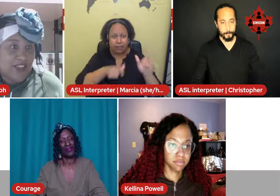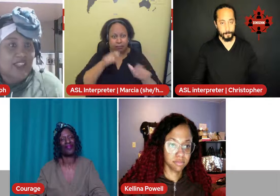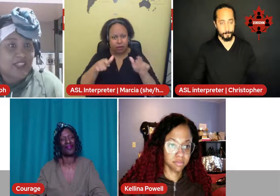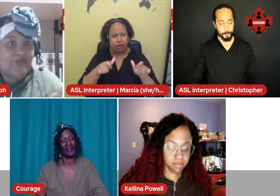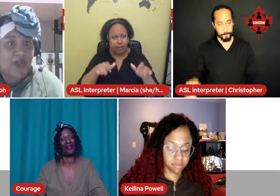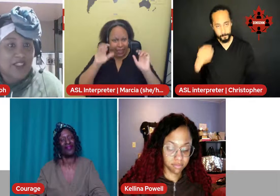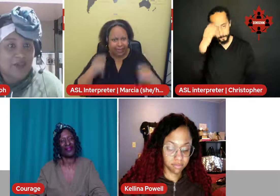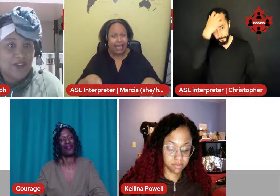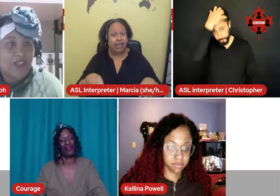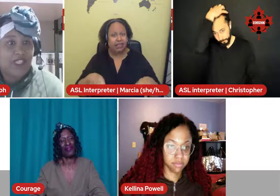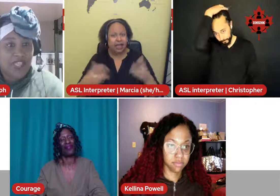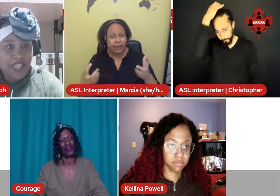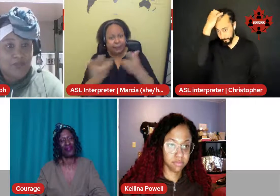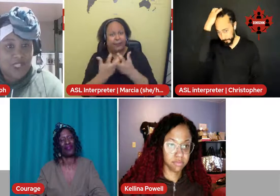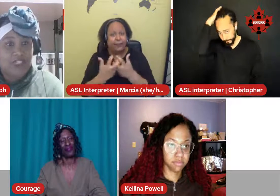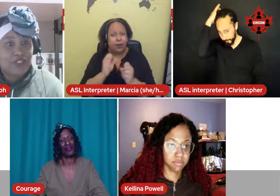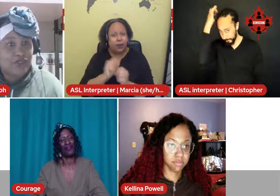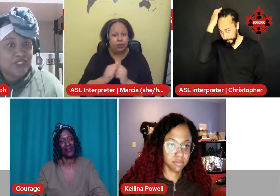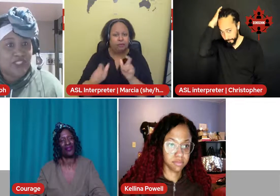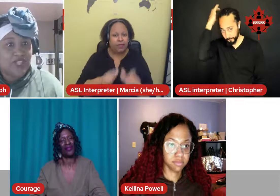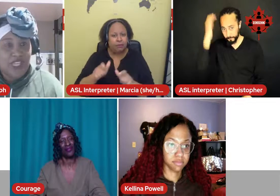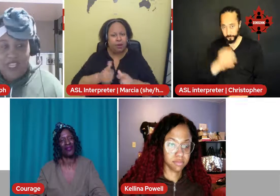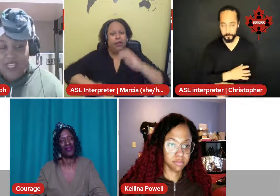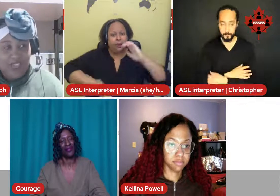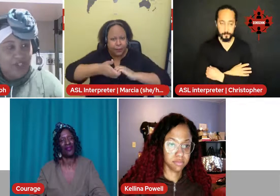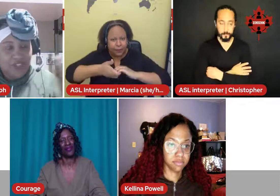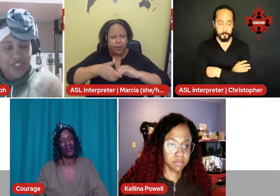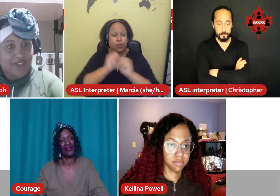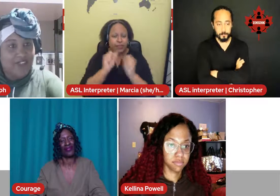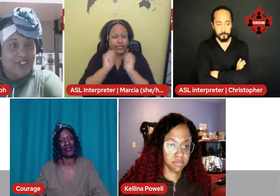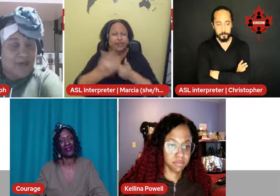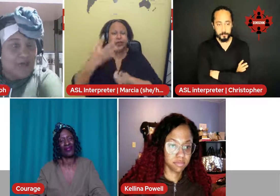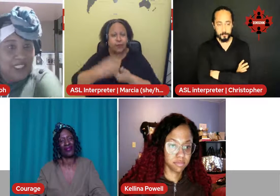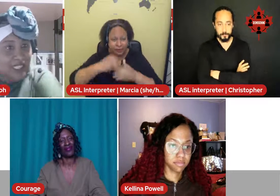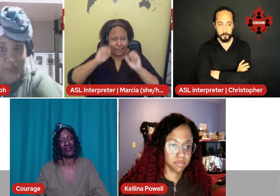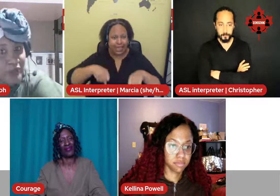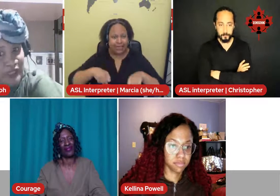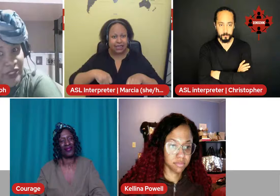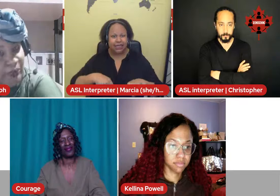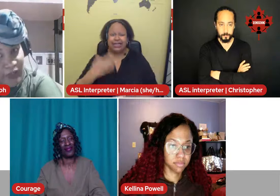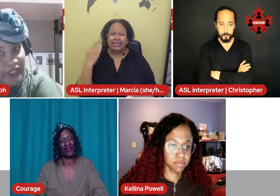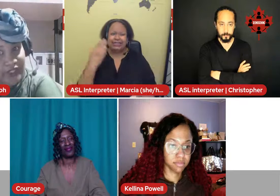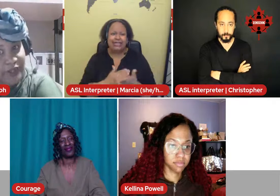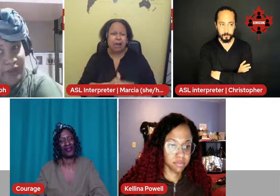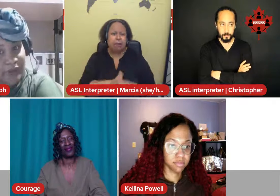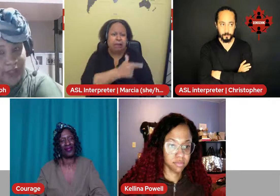and it is possible that we can be inclusive. And you just have to stop being lazy and put a little work into it, okay?